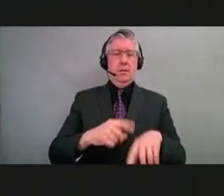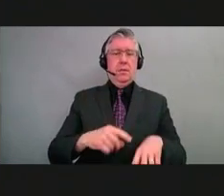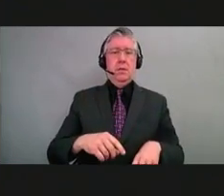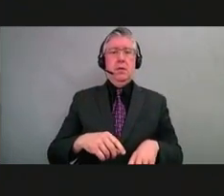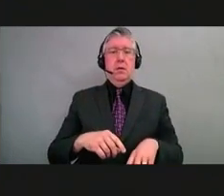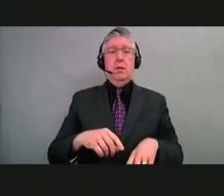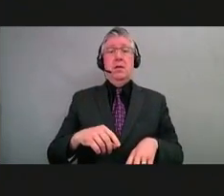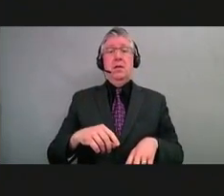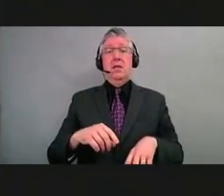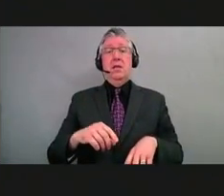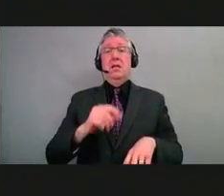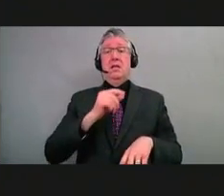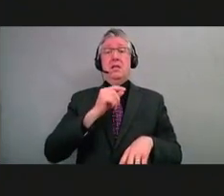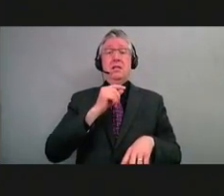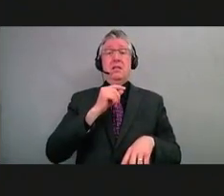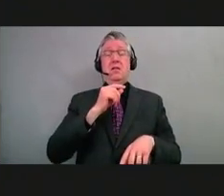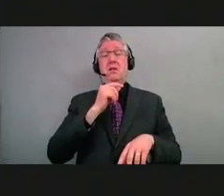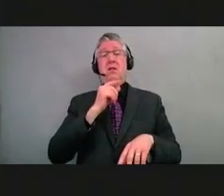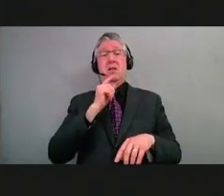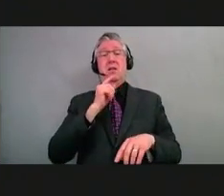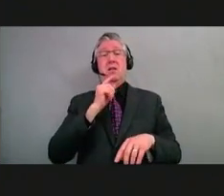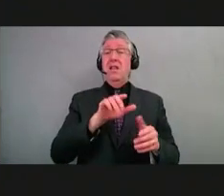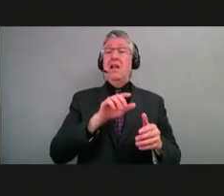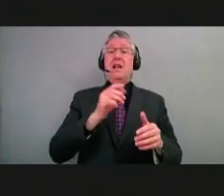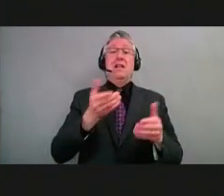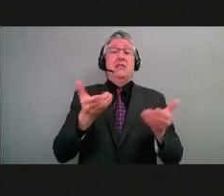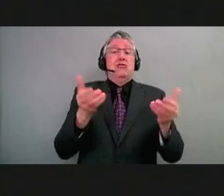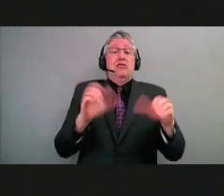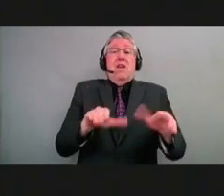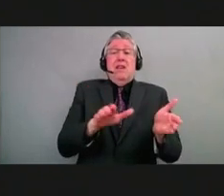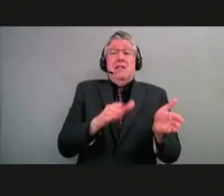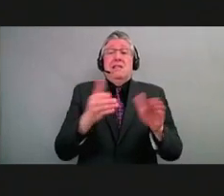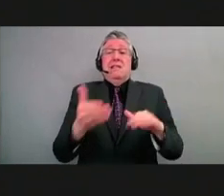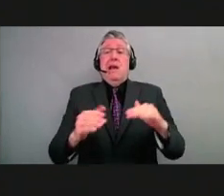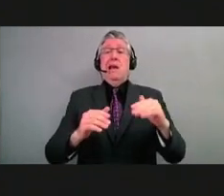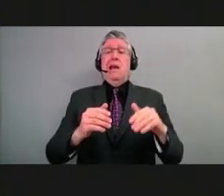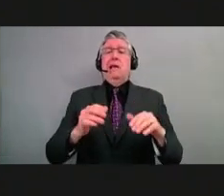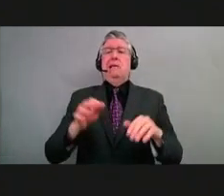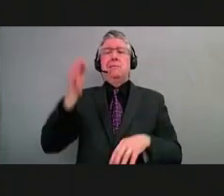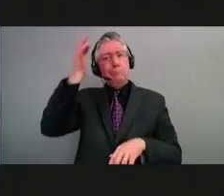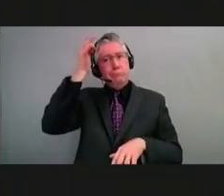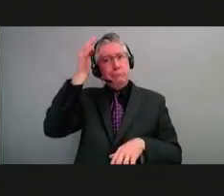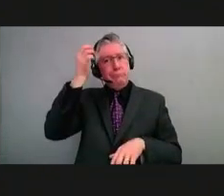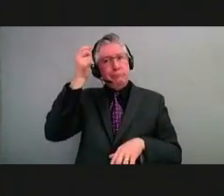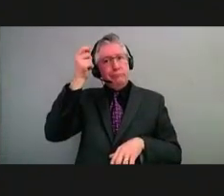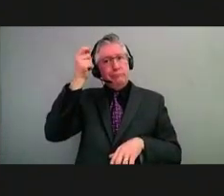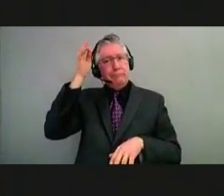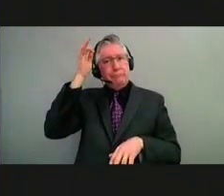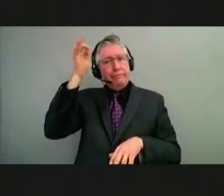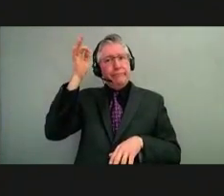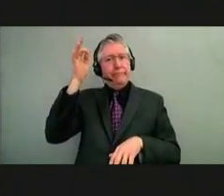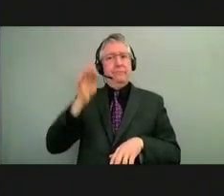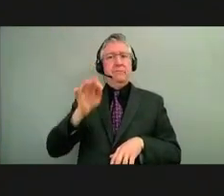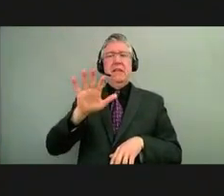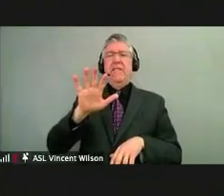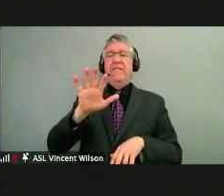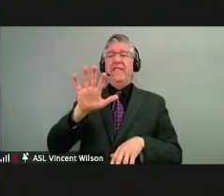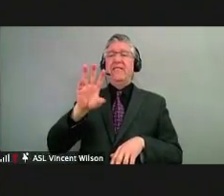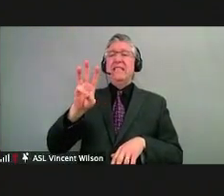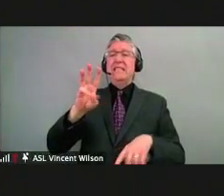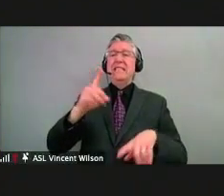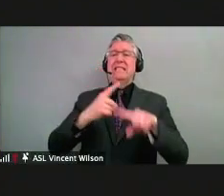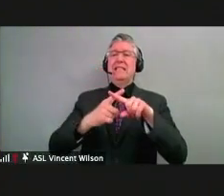56 times less likely to die from COVID than unvaccinated Coloradans. It means 56